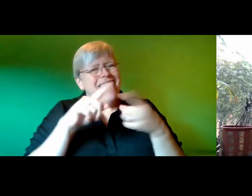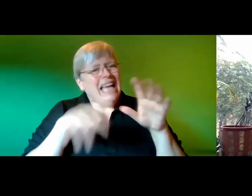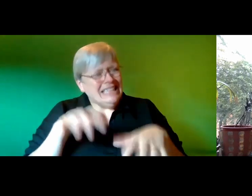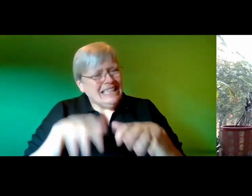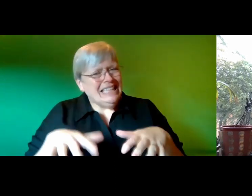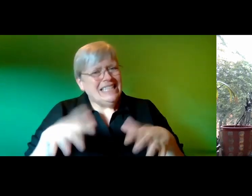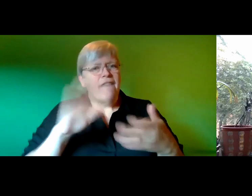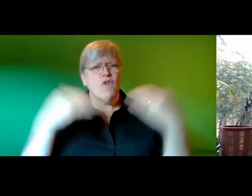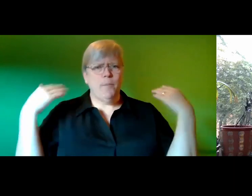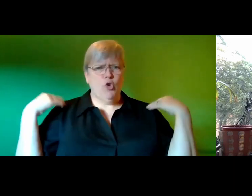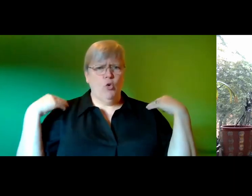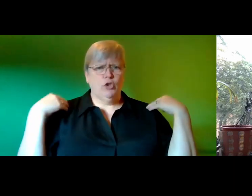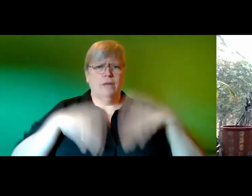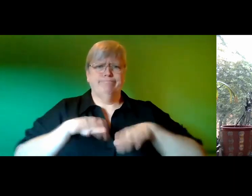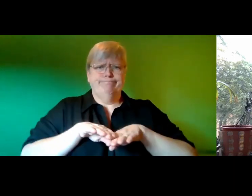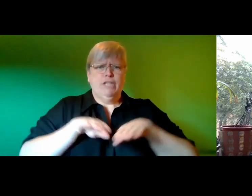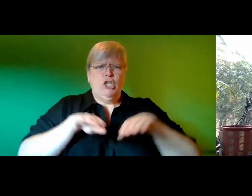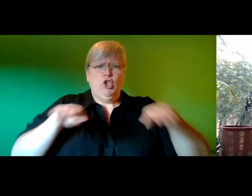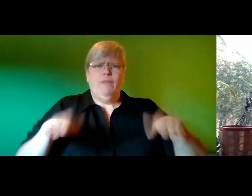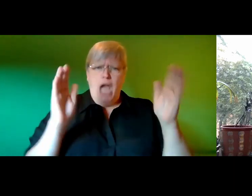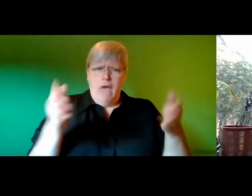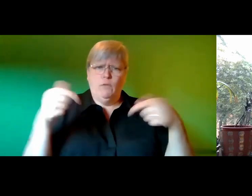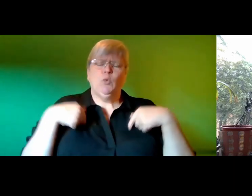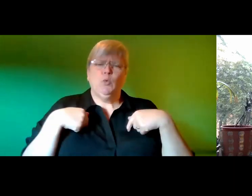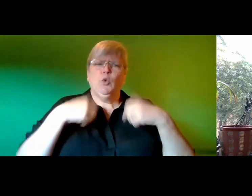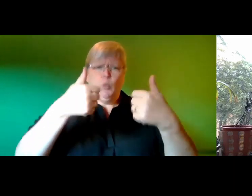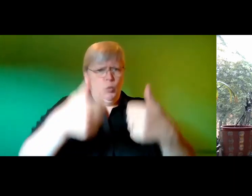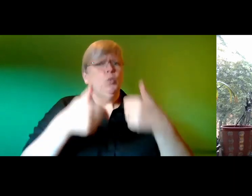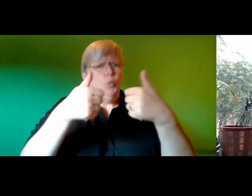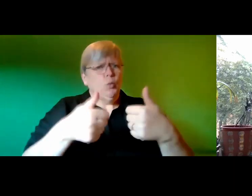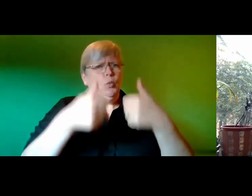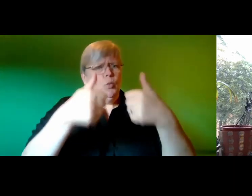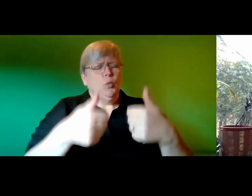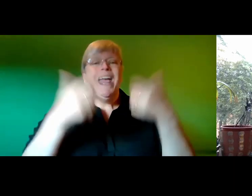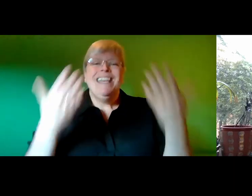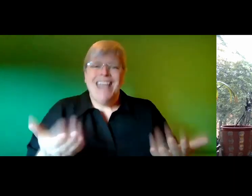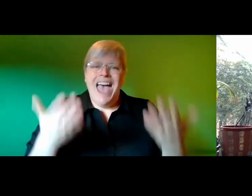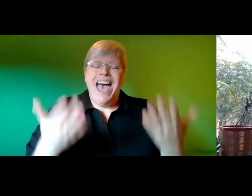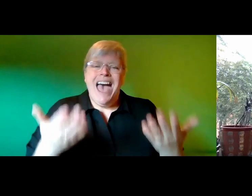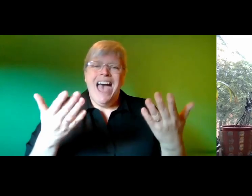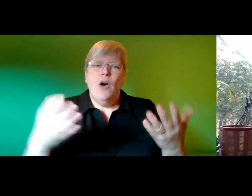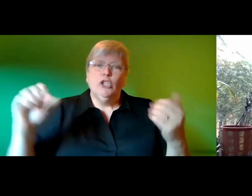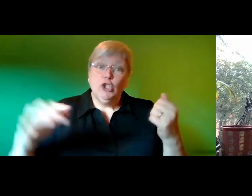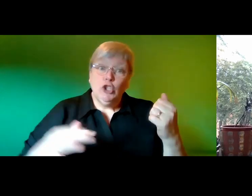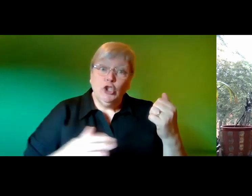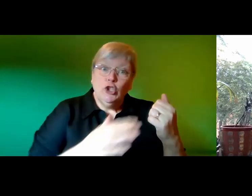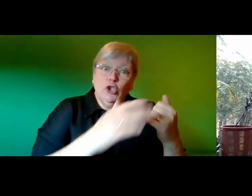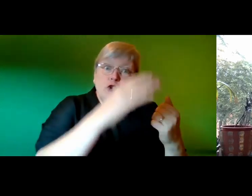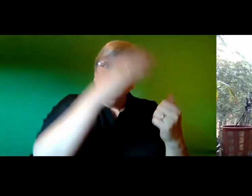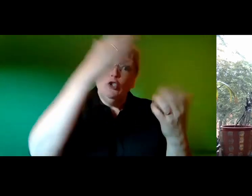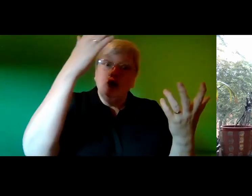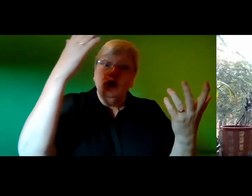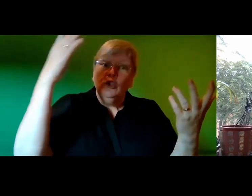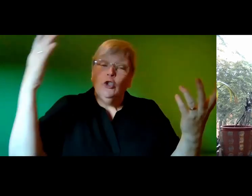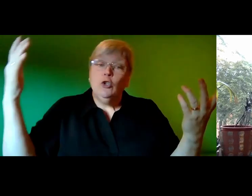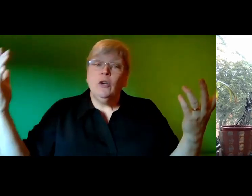shoulder maintain evenness good good now slowly crescendo with